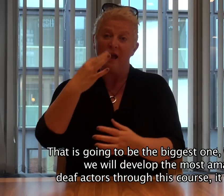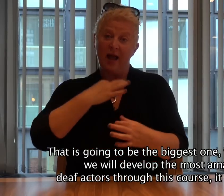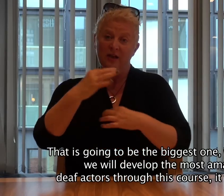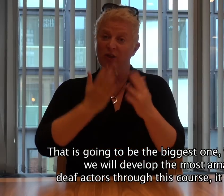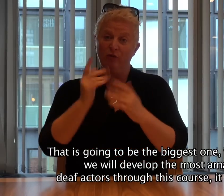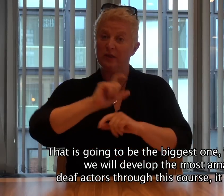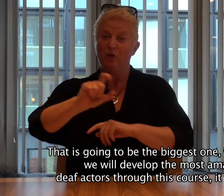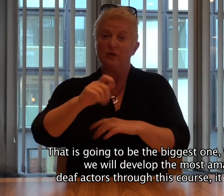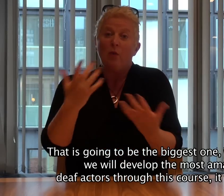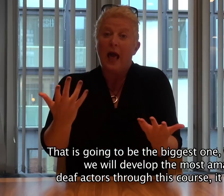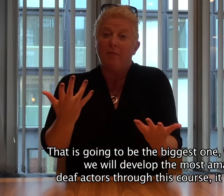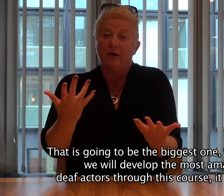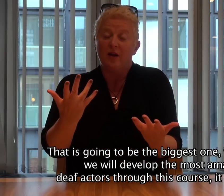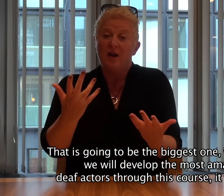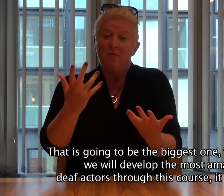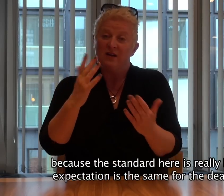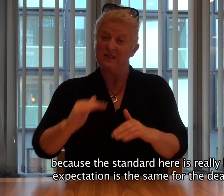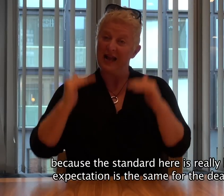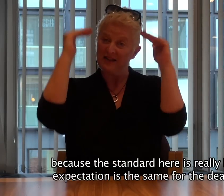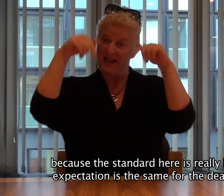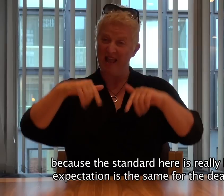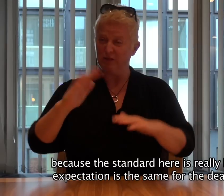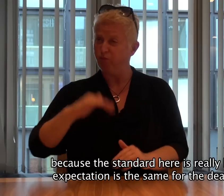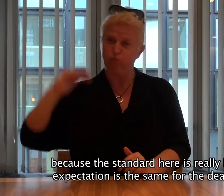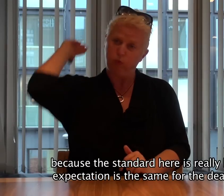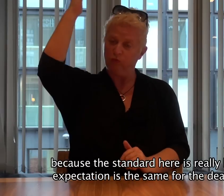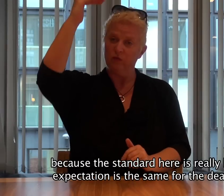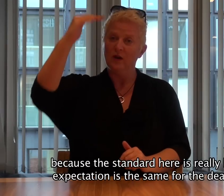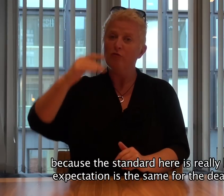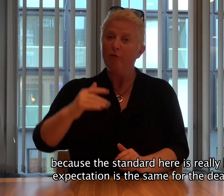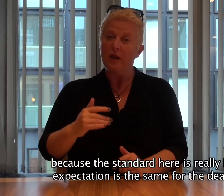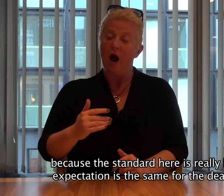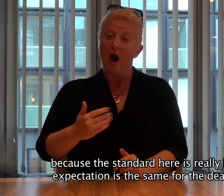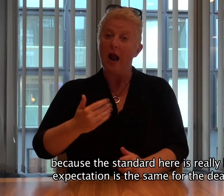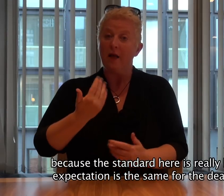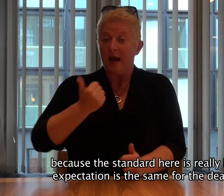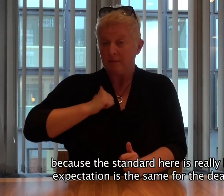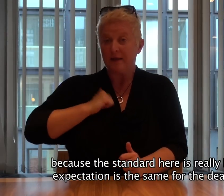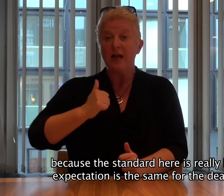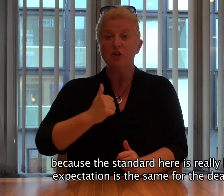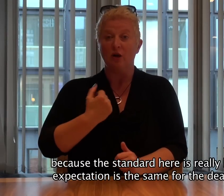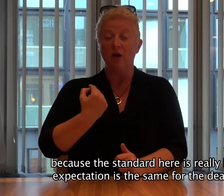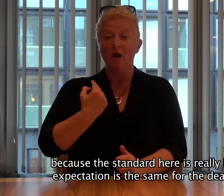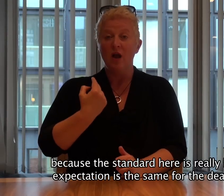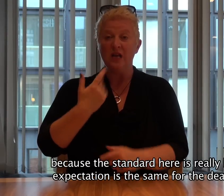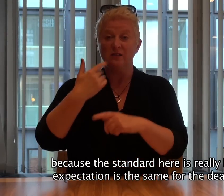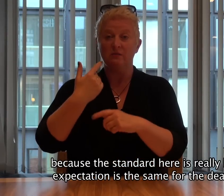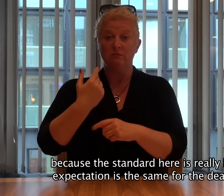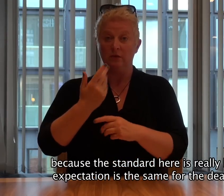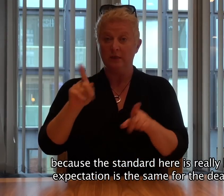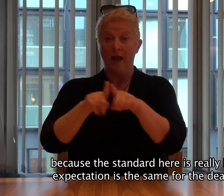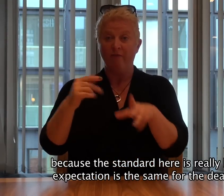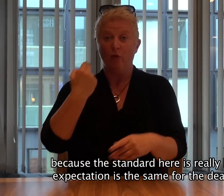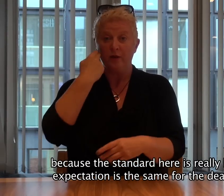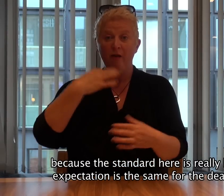deaf access through this course. It will happen because the standard here is really high and the expectation is